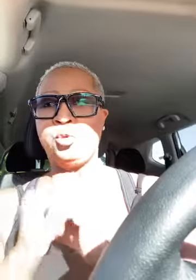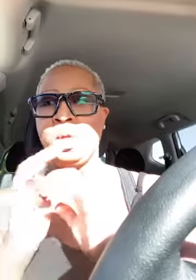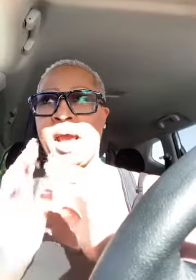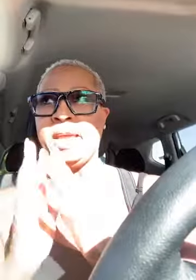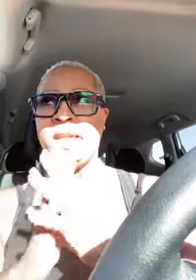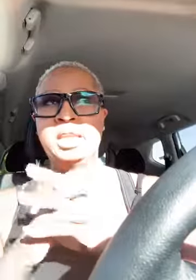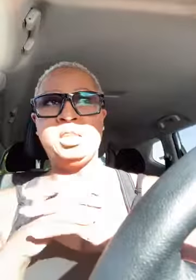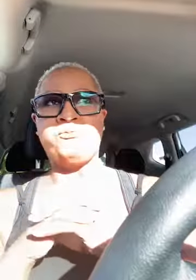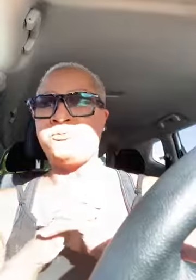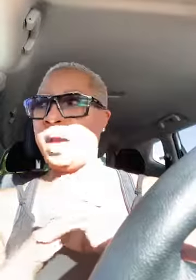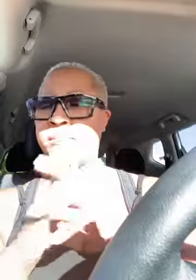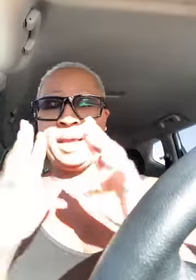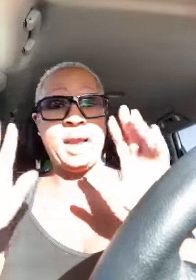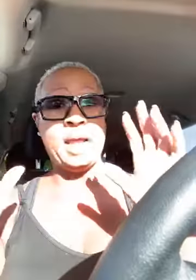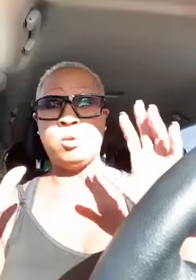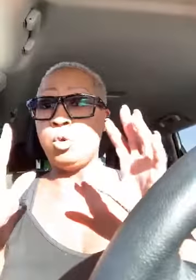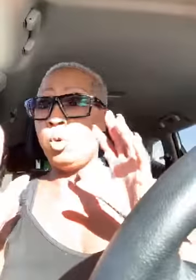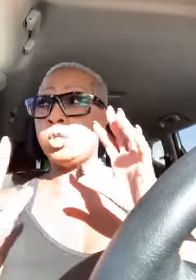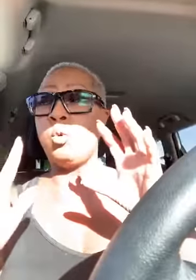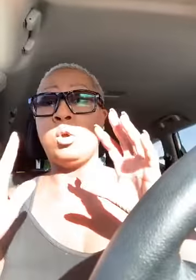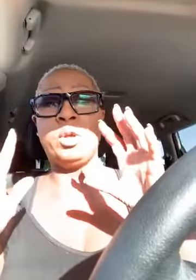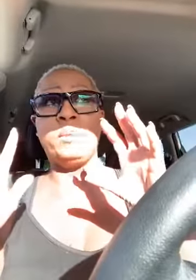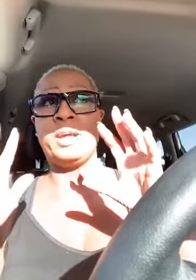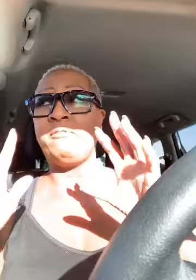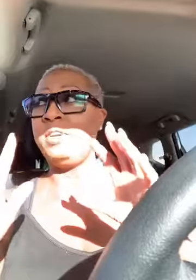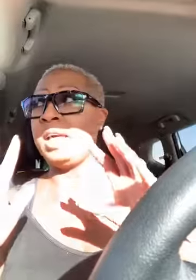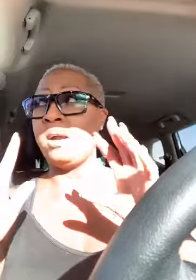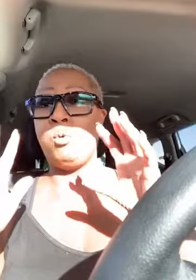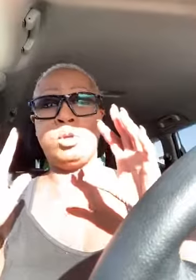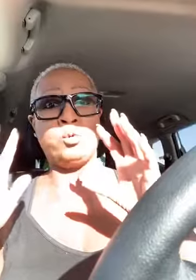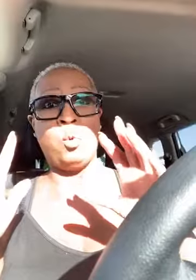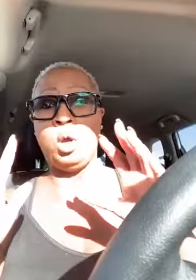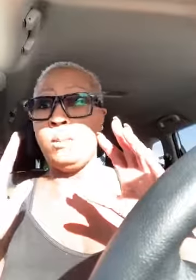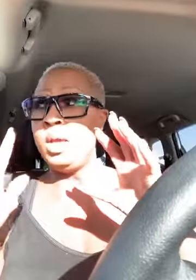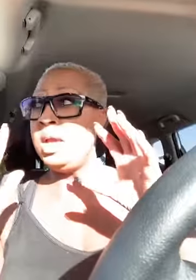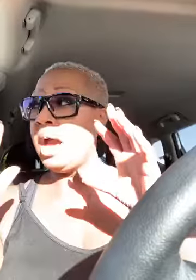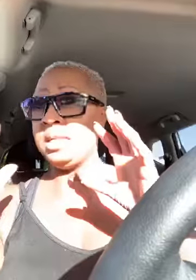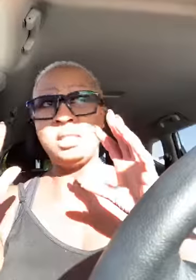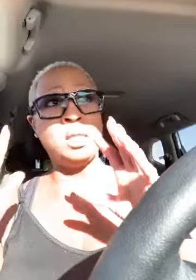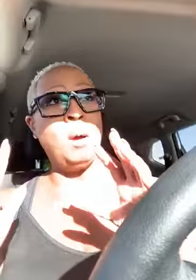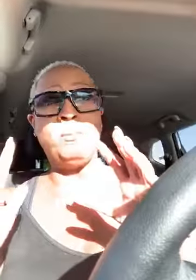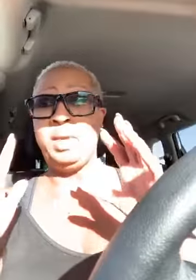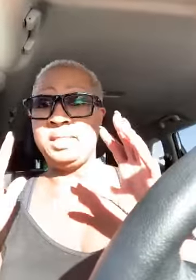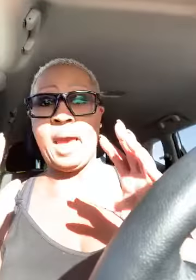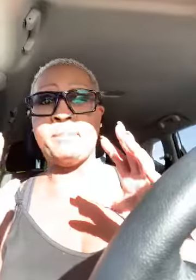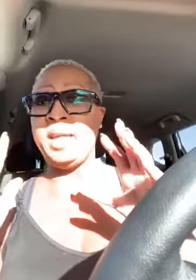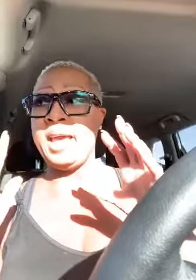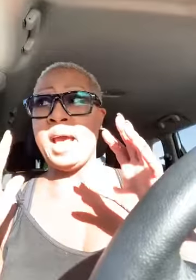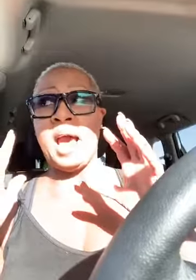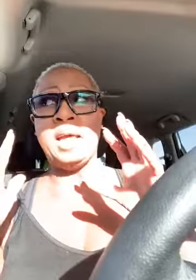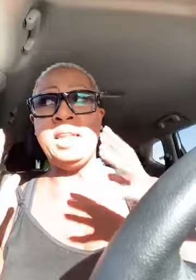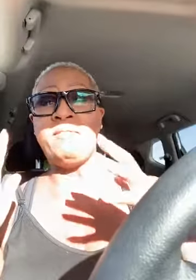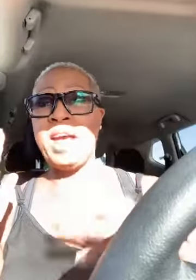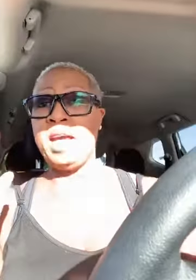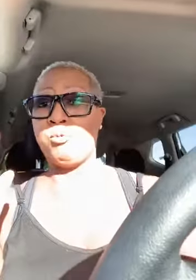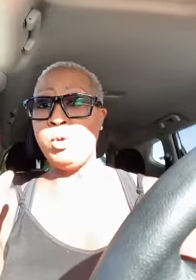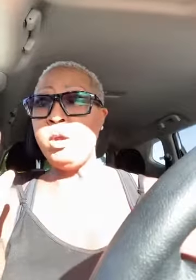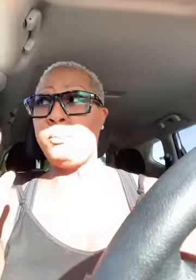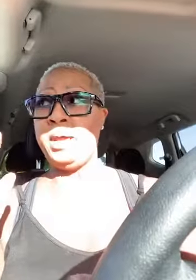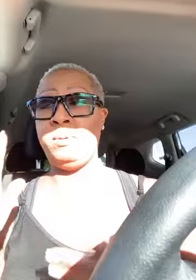do when i get in these i'm like god i don't know what's going on here but i feel like i want to throw up something is happening and i i never had a real baby